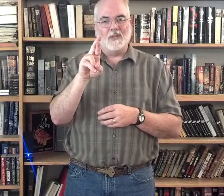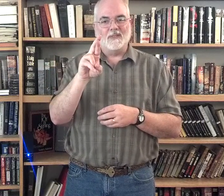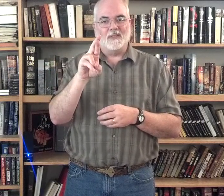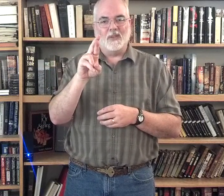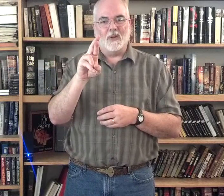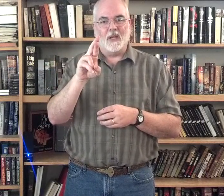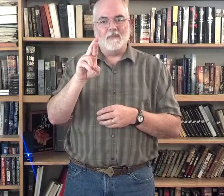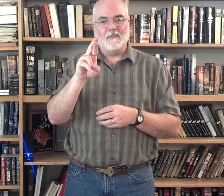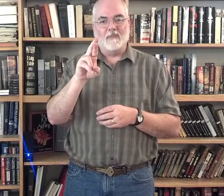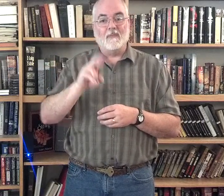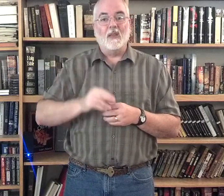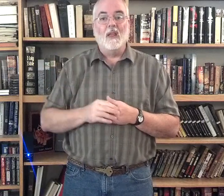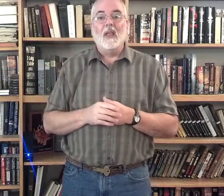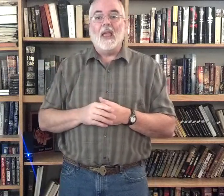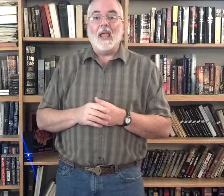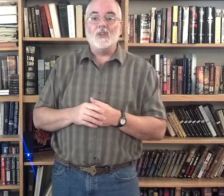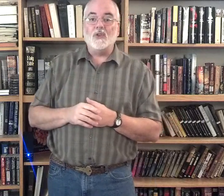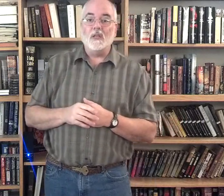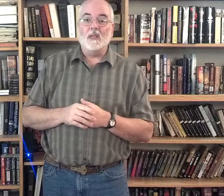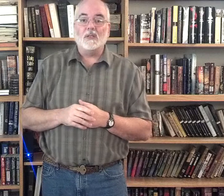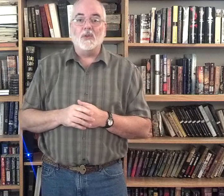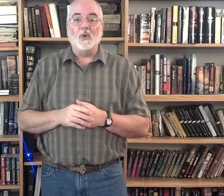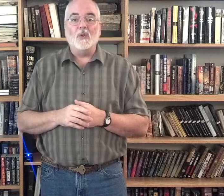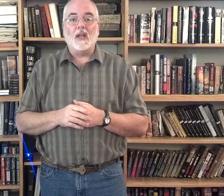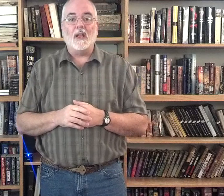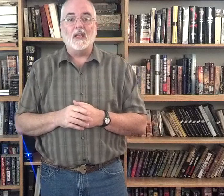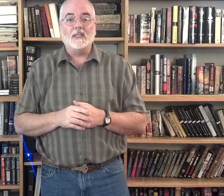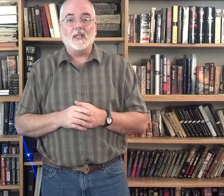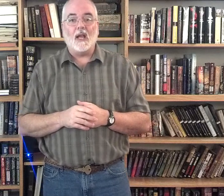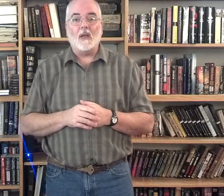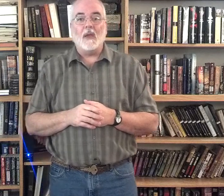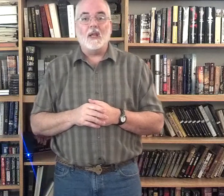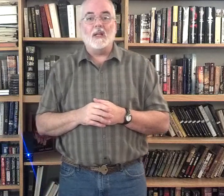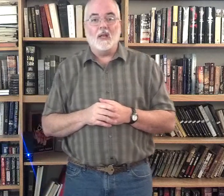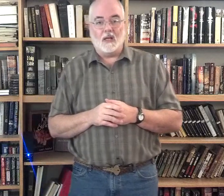Okay? And Jesus knew that his time had come.